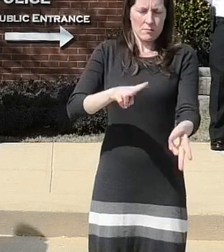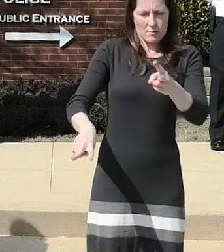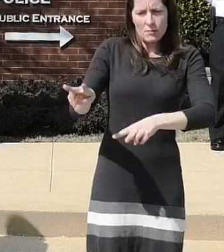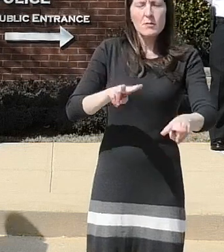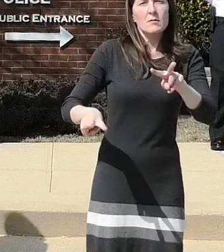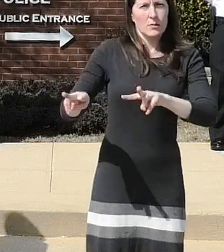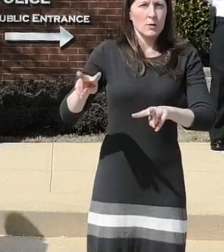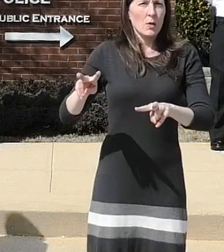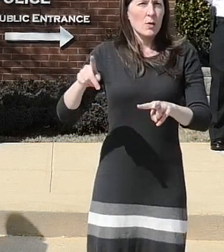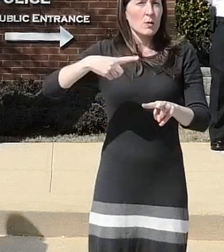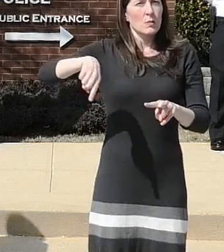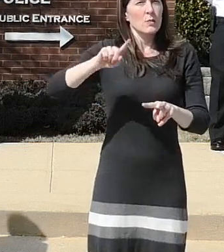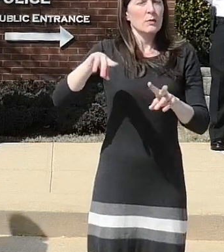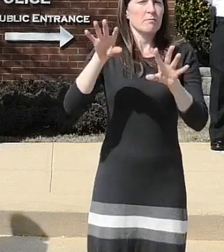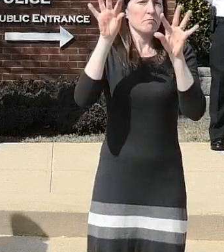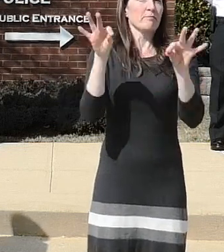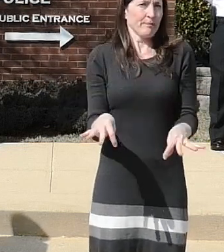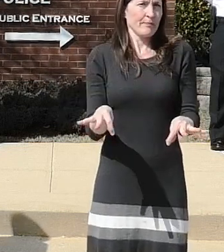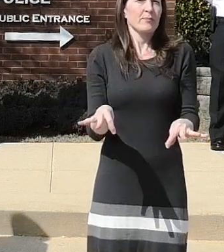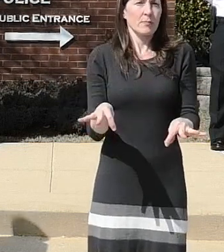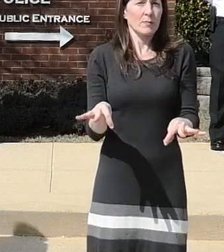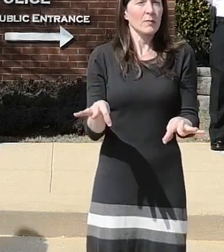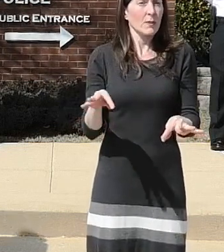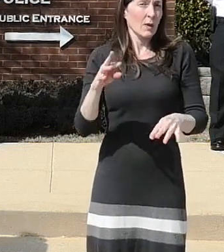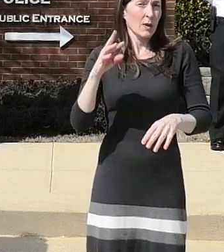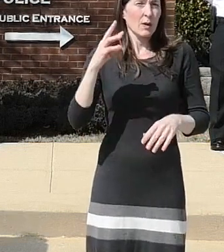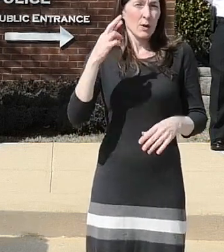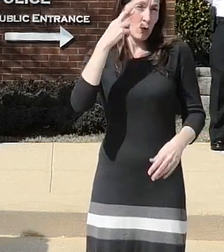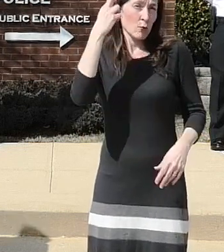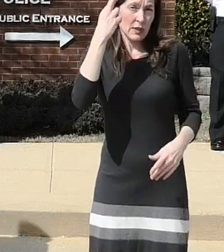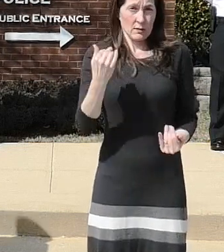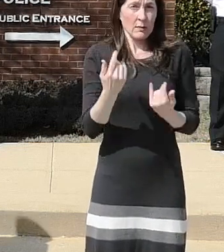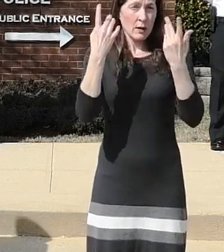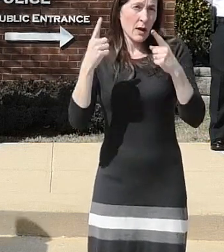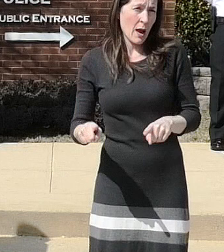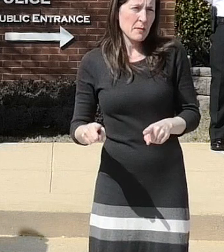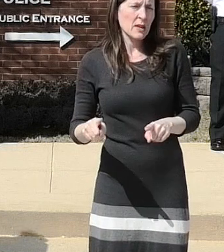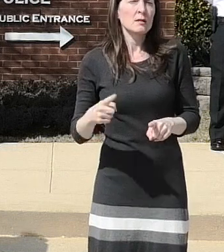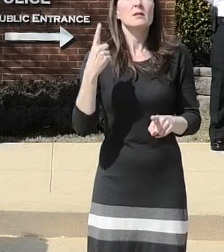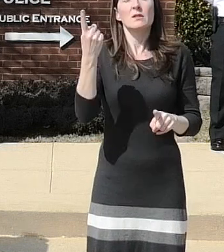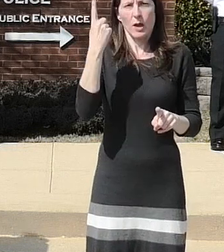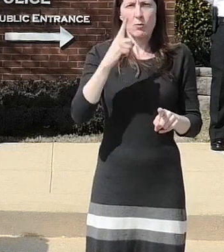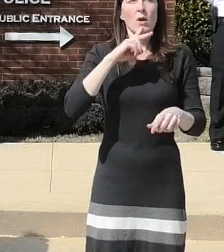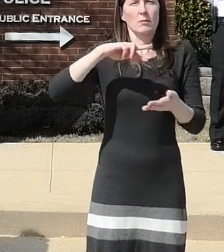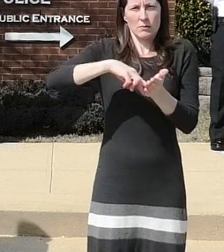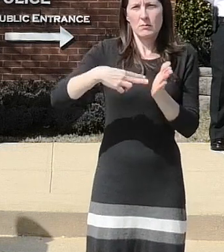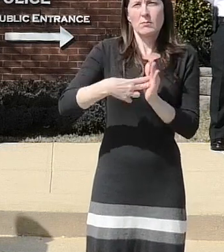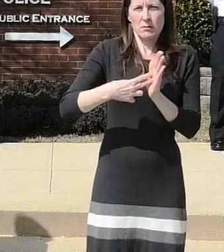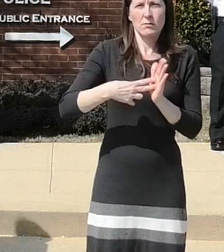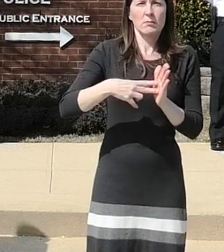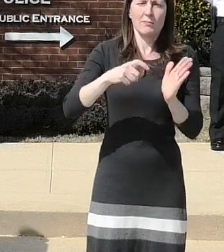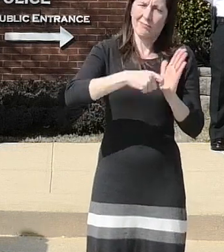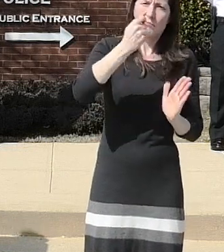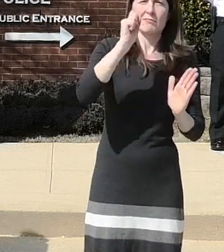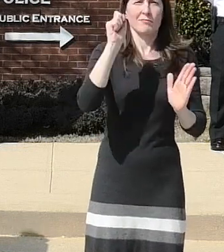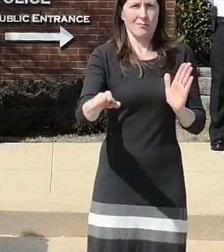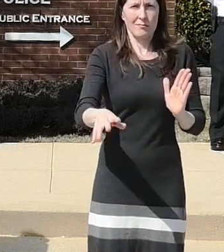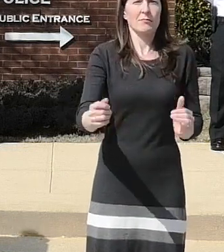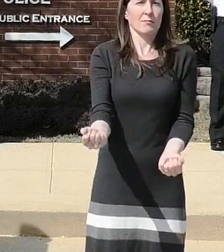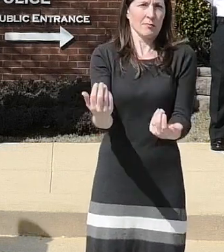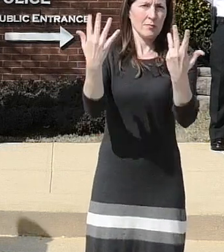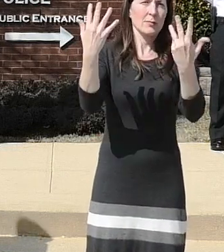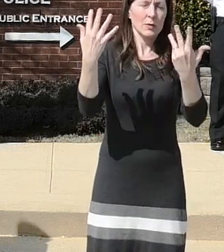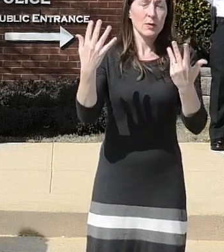conclude that the cause of the fire was incendiary in nature on behalf of frederick county i would like to share my gratitude